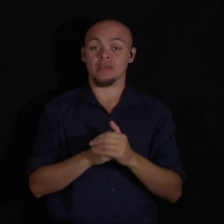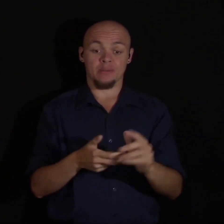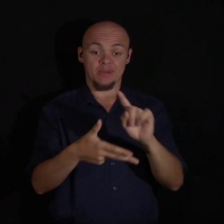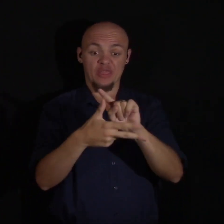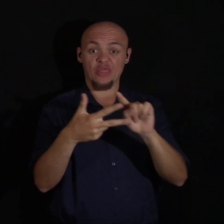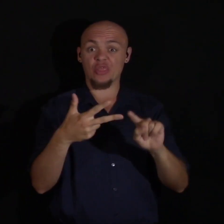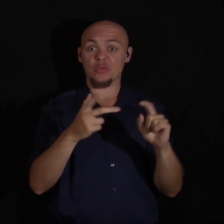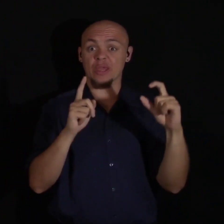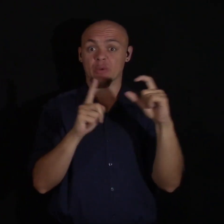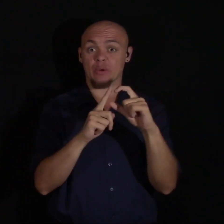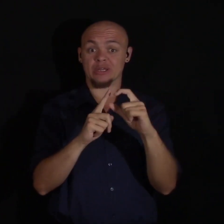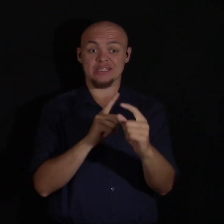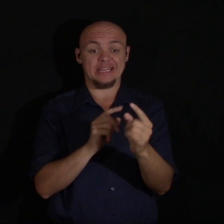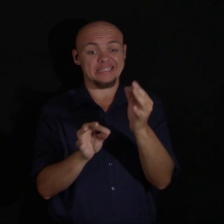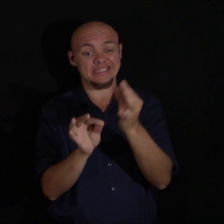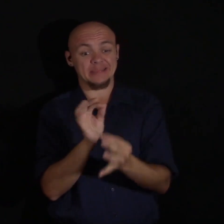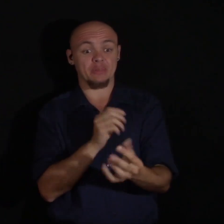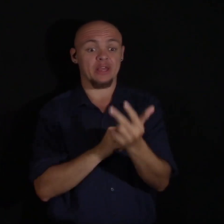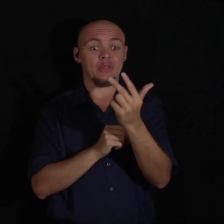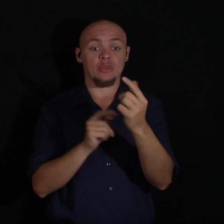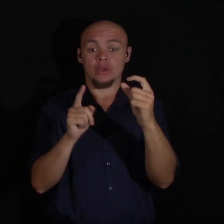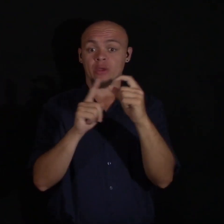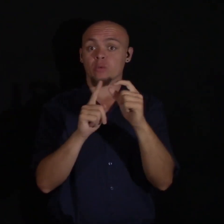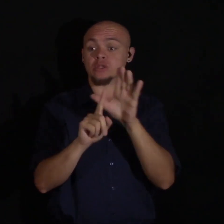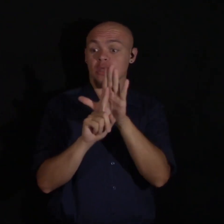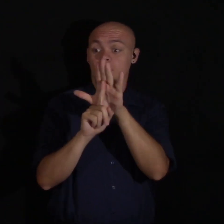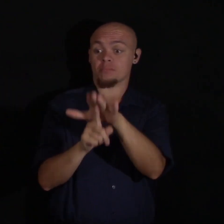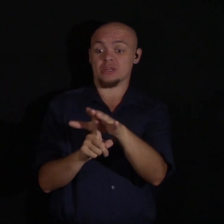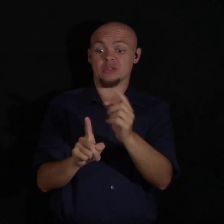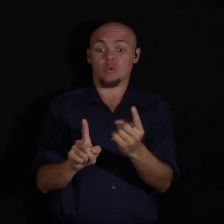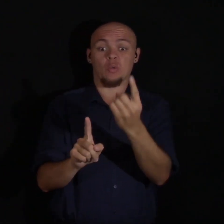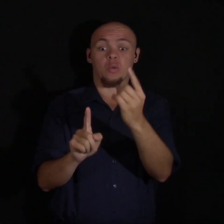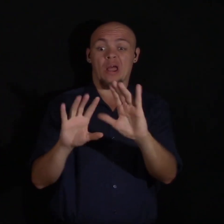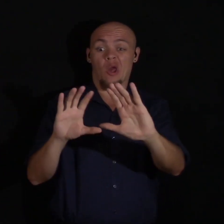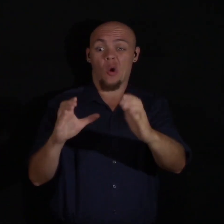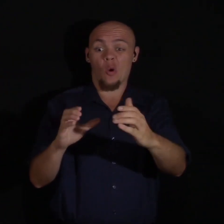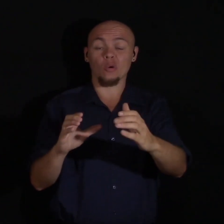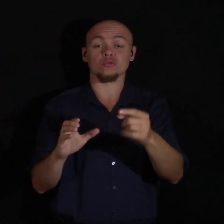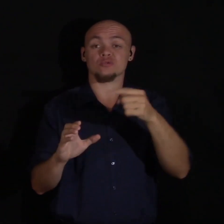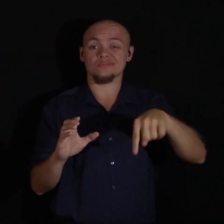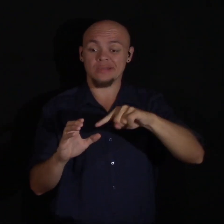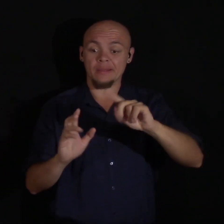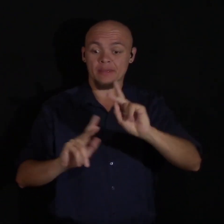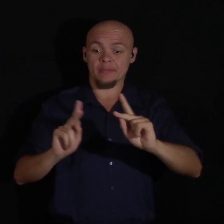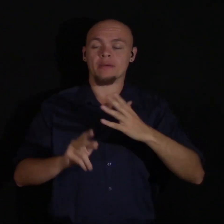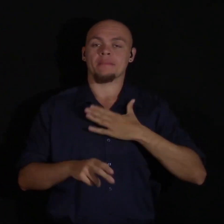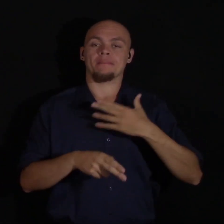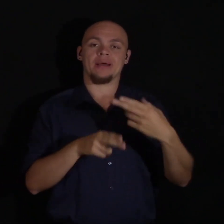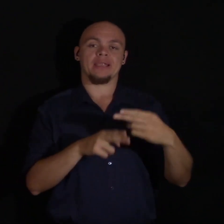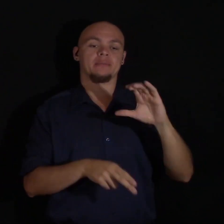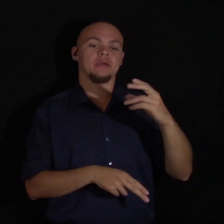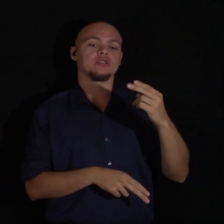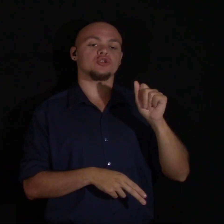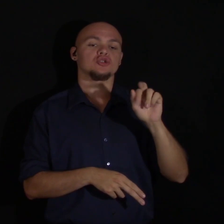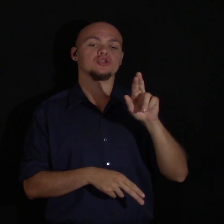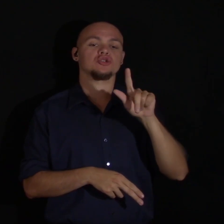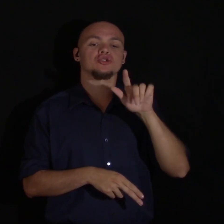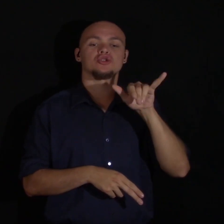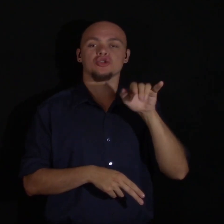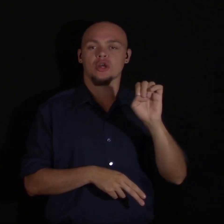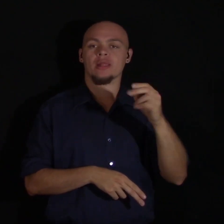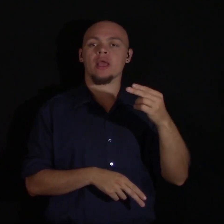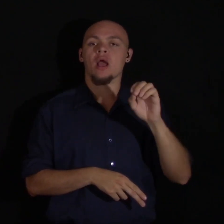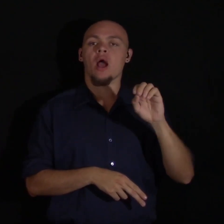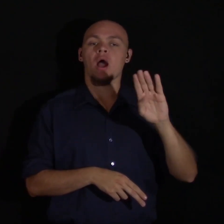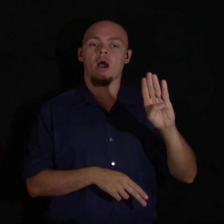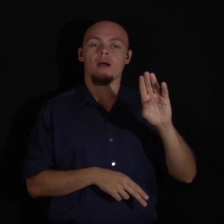words, and only three words, be entirely oppressive towards a whole group of people? My name is Charlie Hobman, and today it is